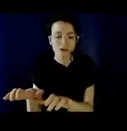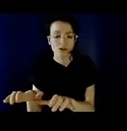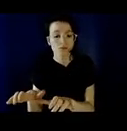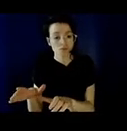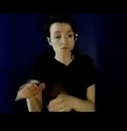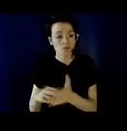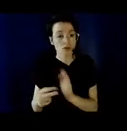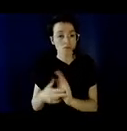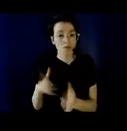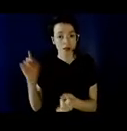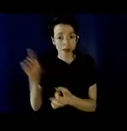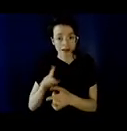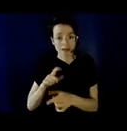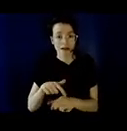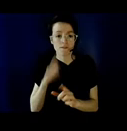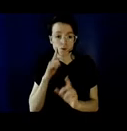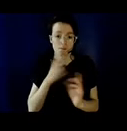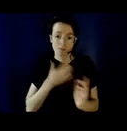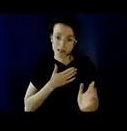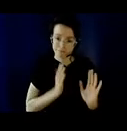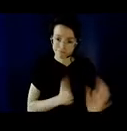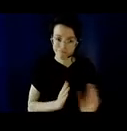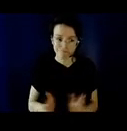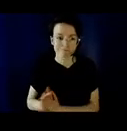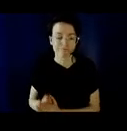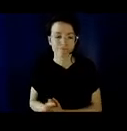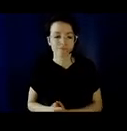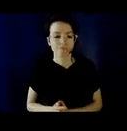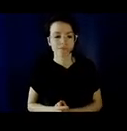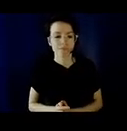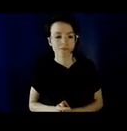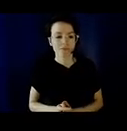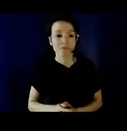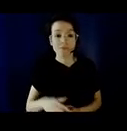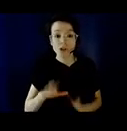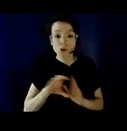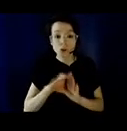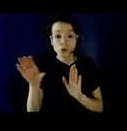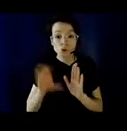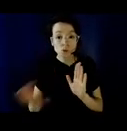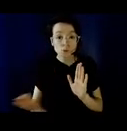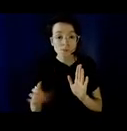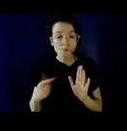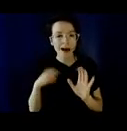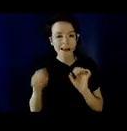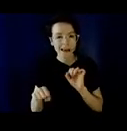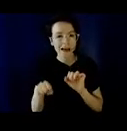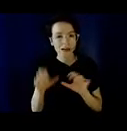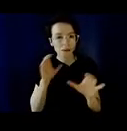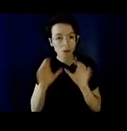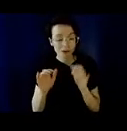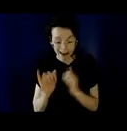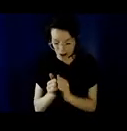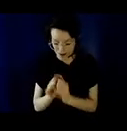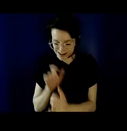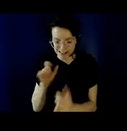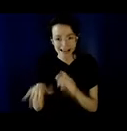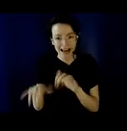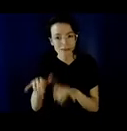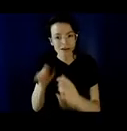In synchronous sessions via Zoom, I could use the text chatting function, to communicate with students by typing.